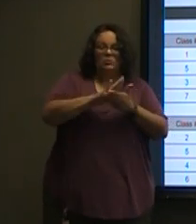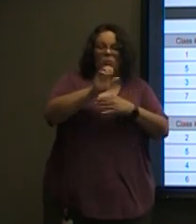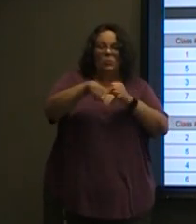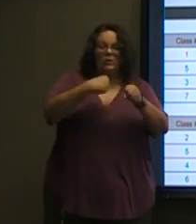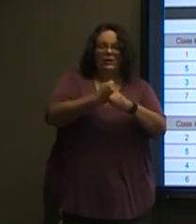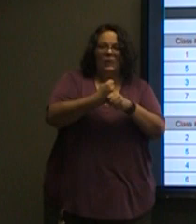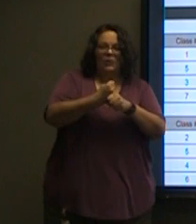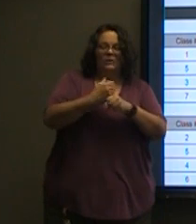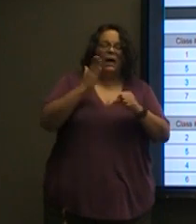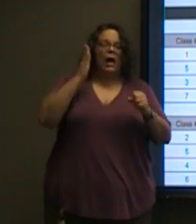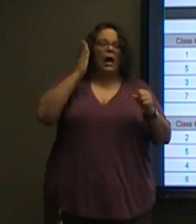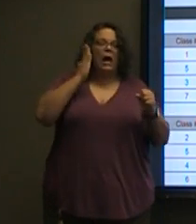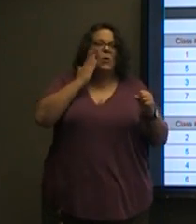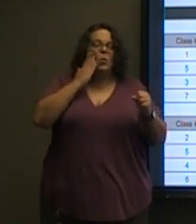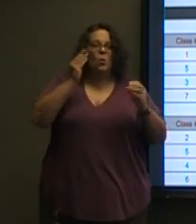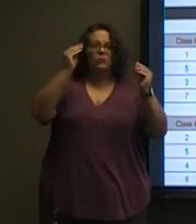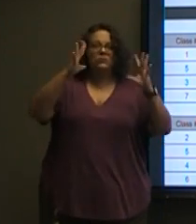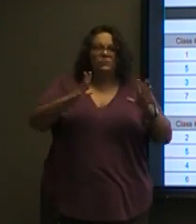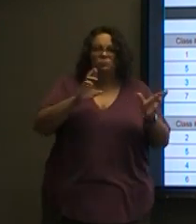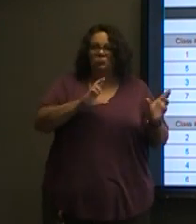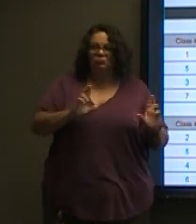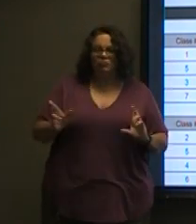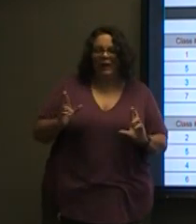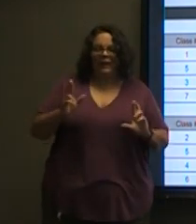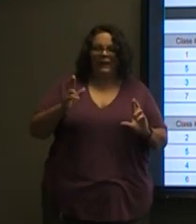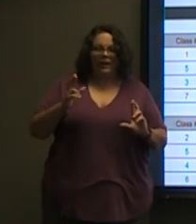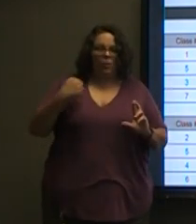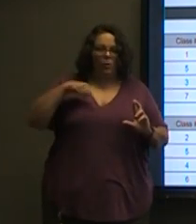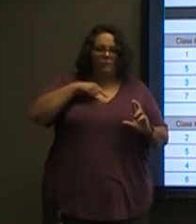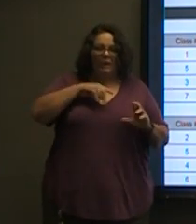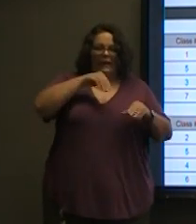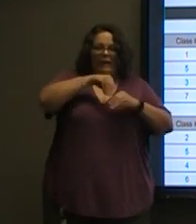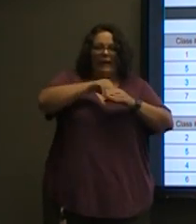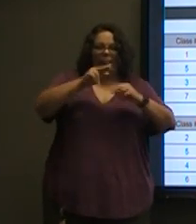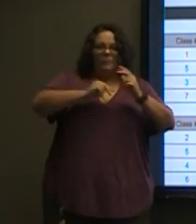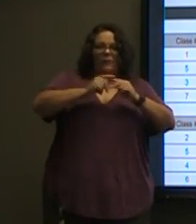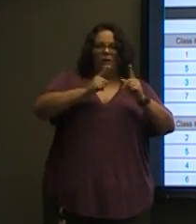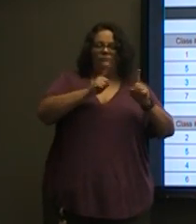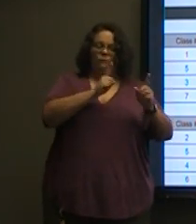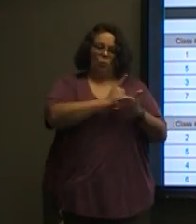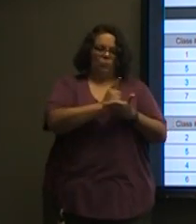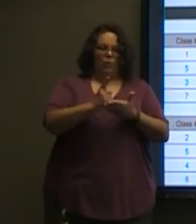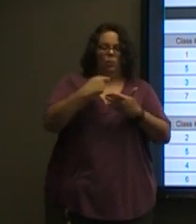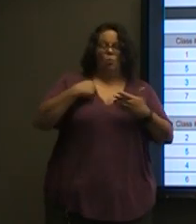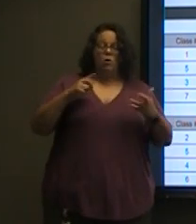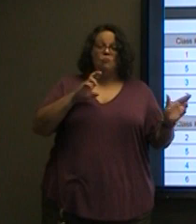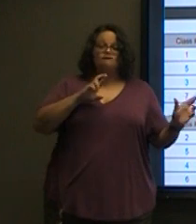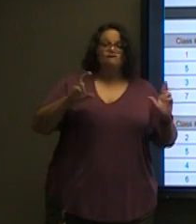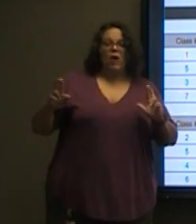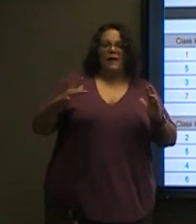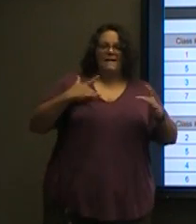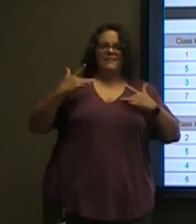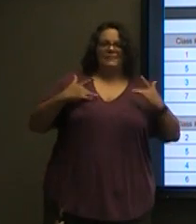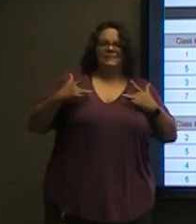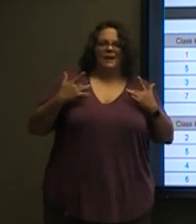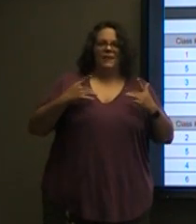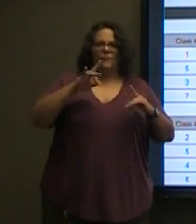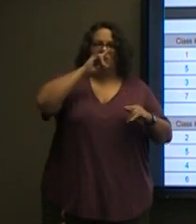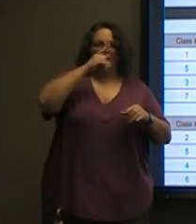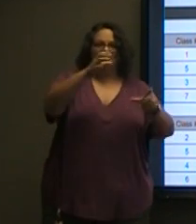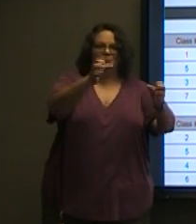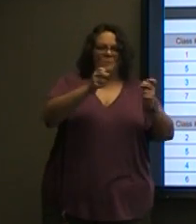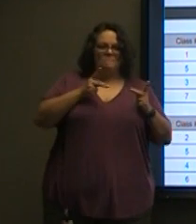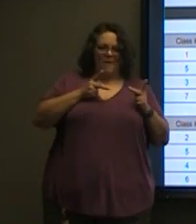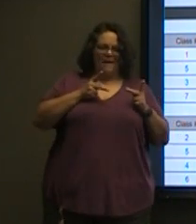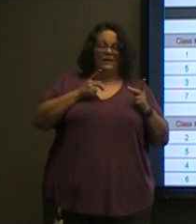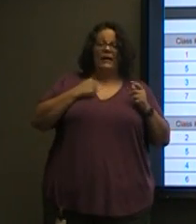I know our teachers are. We've been back in the building all week and we are so ready for your kids to come back. If you have any questions, please do not hesitate to reach